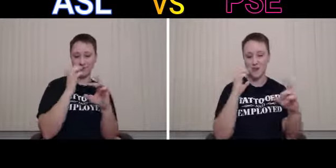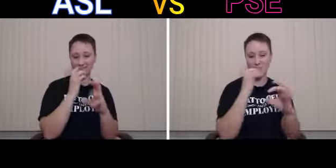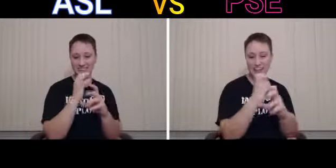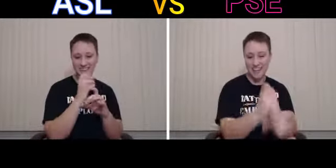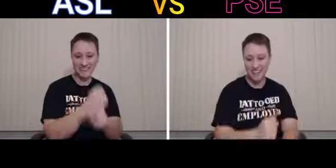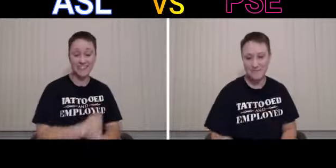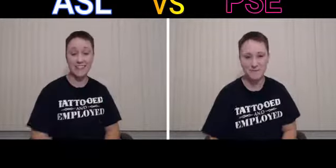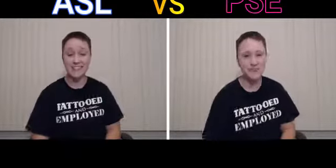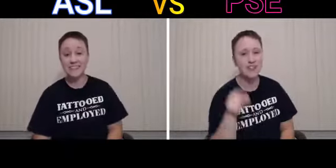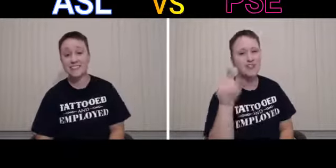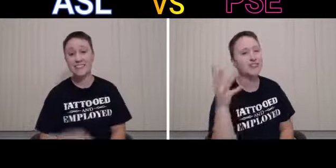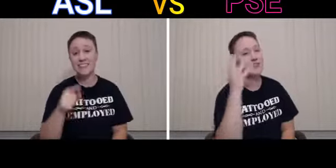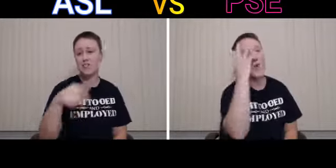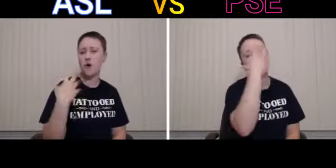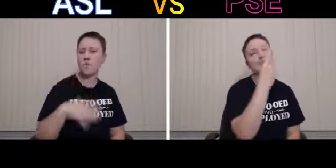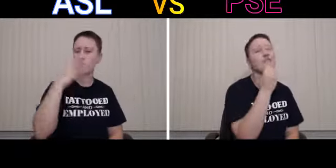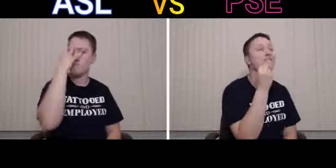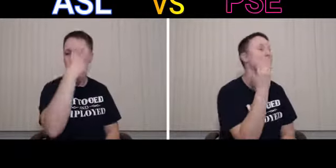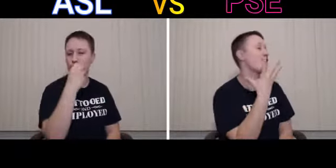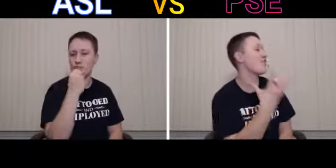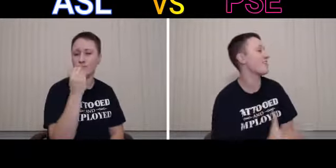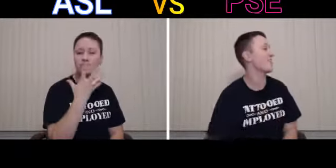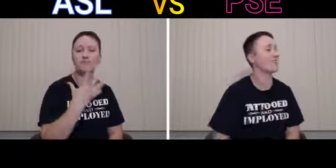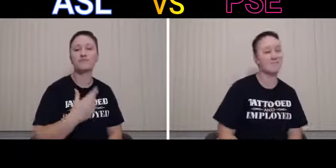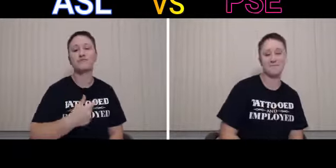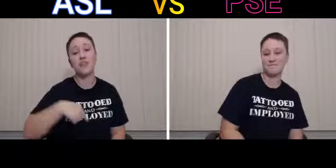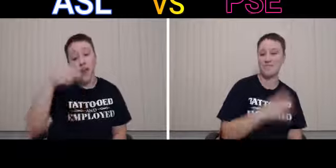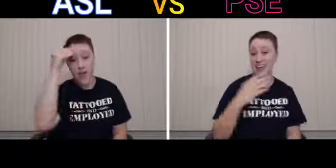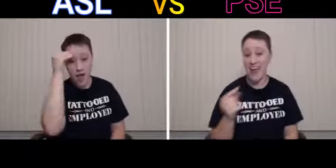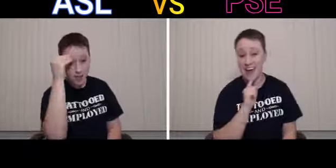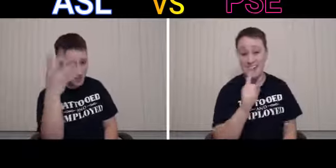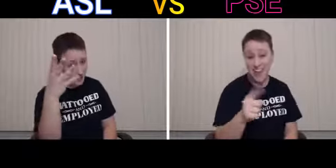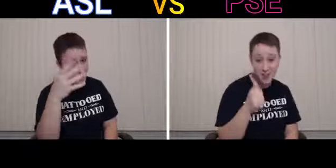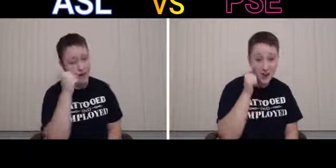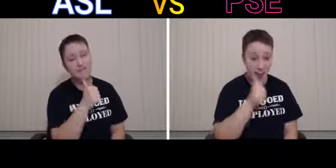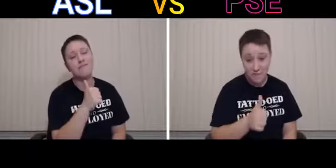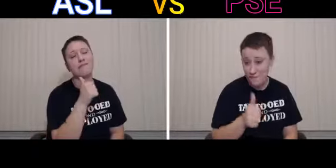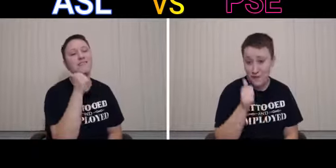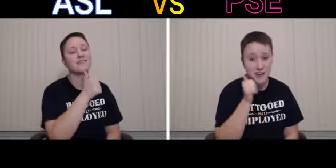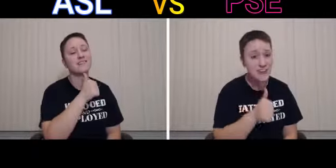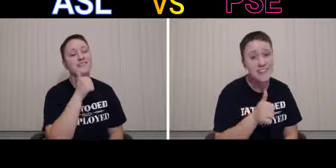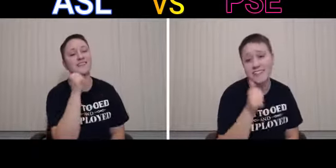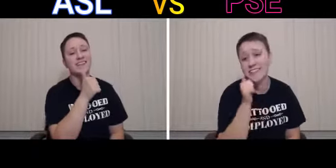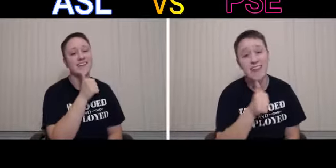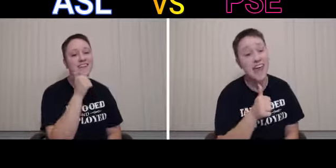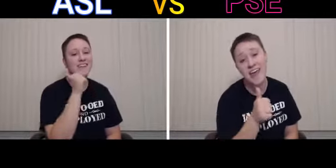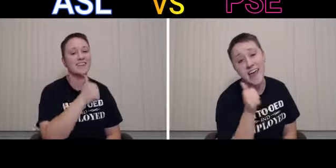so sexy She's so beautiful And I tell her every day